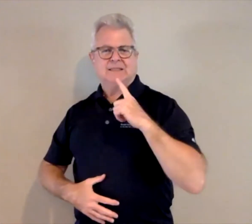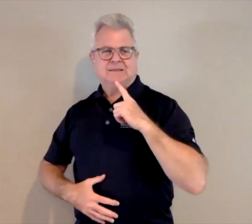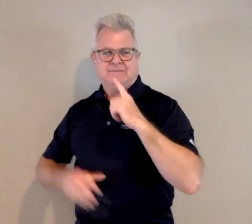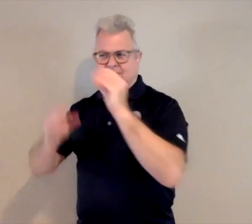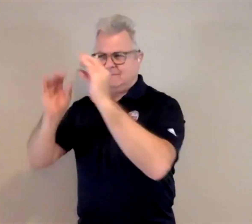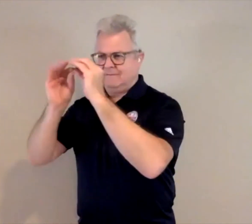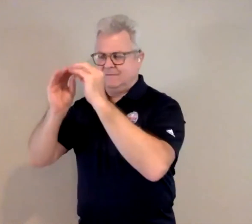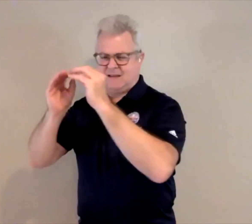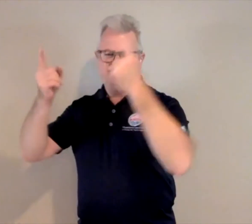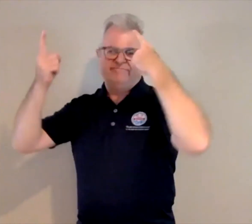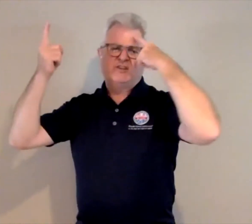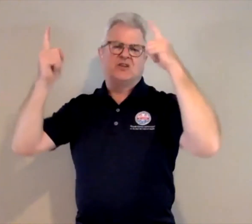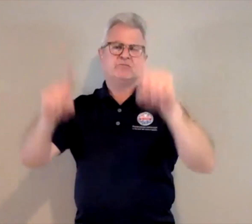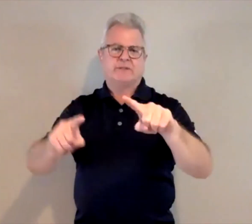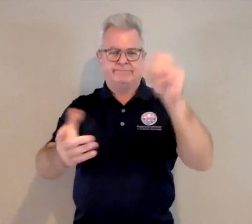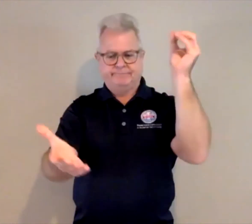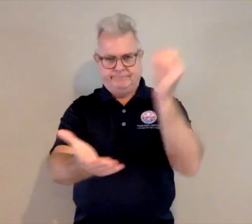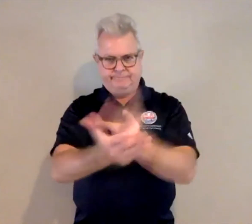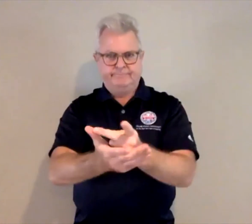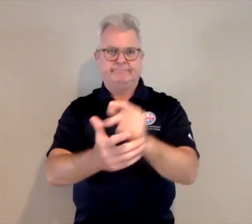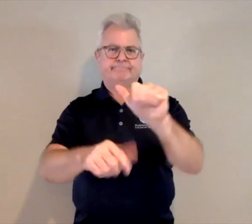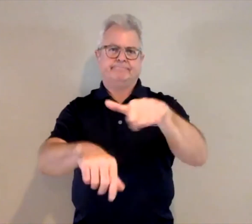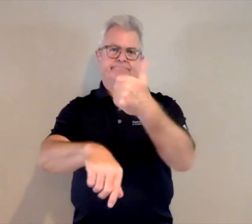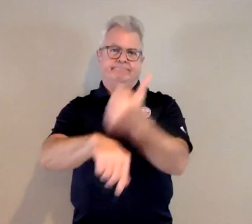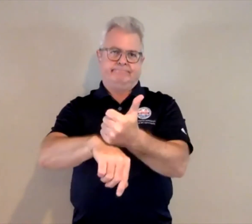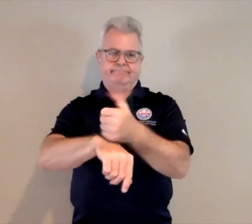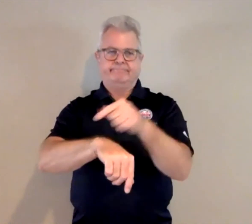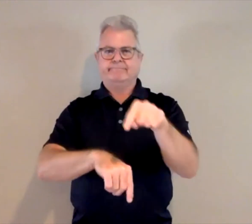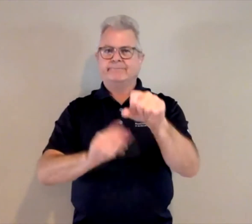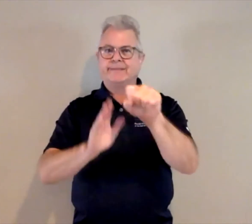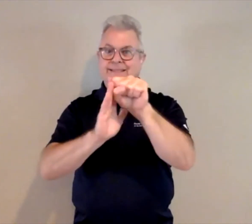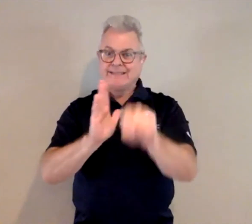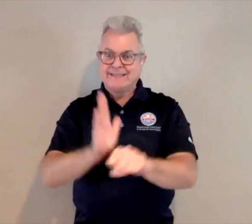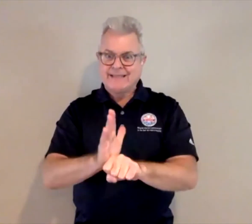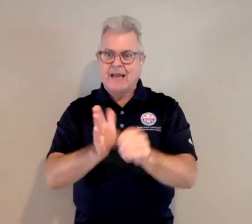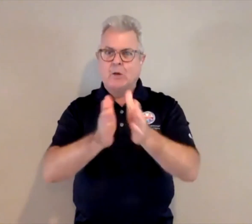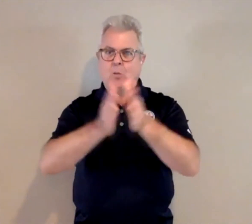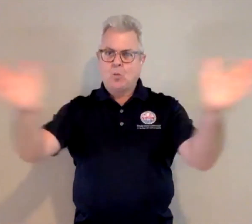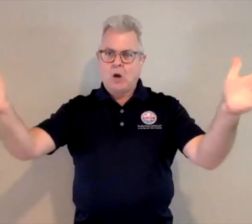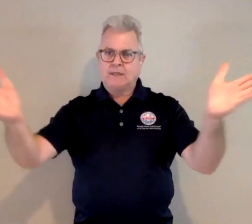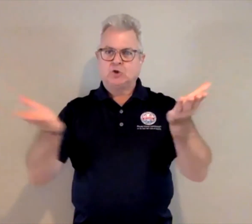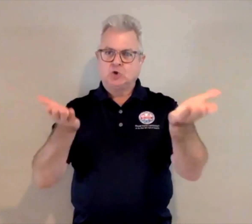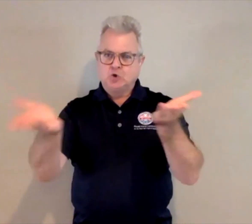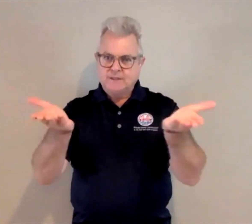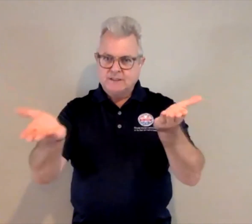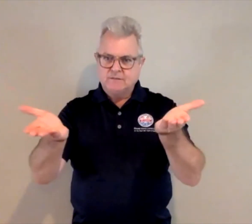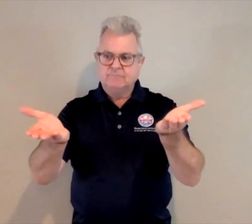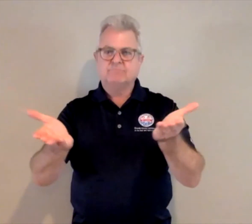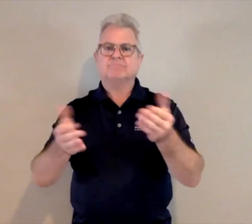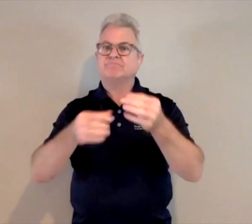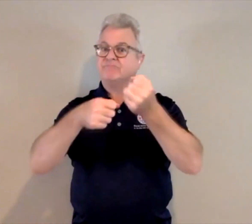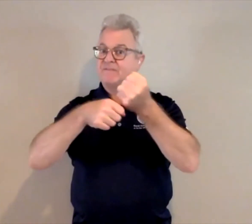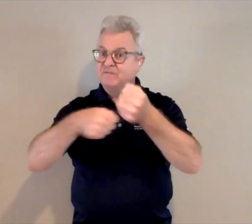Rhode Island Department of Health and the legislators, they agreed, and they set up this statewide service.